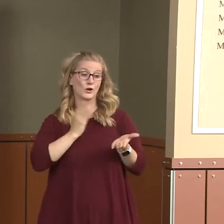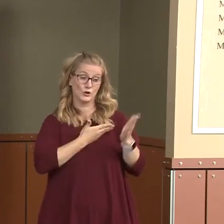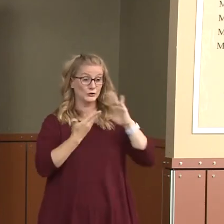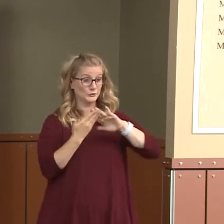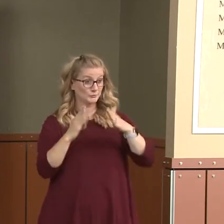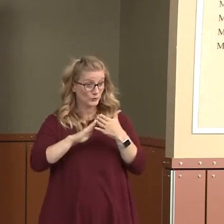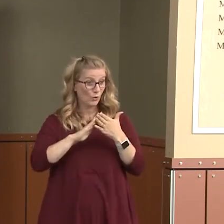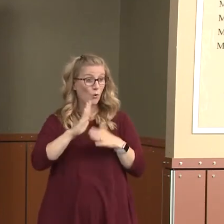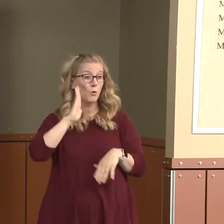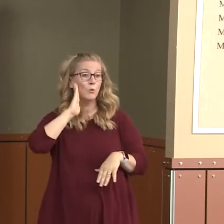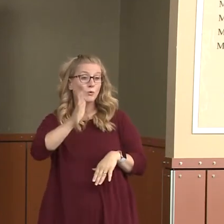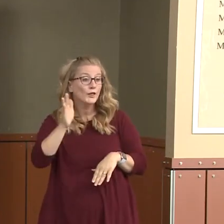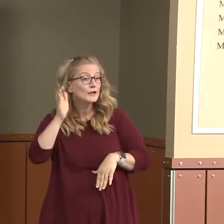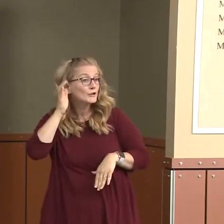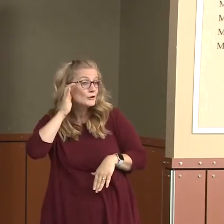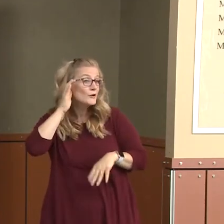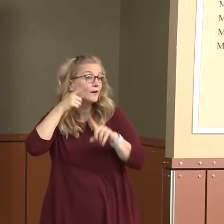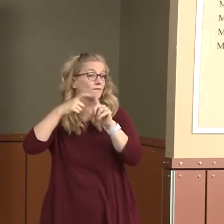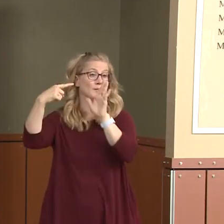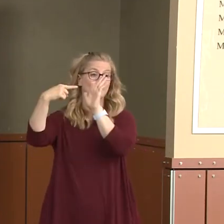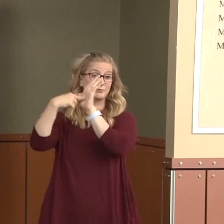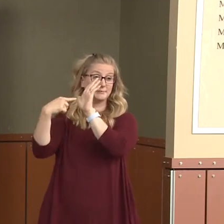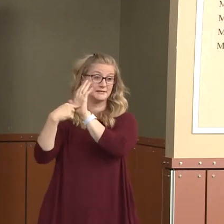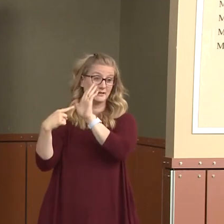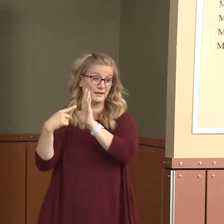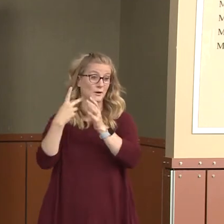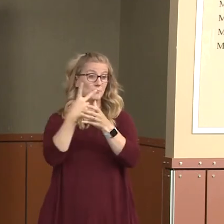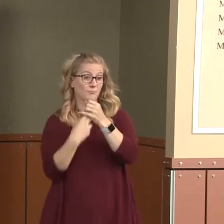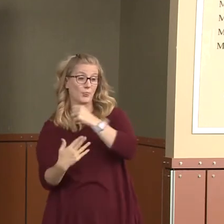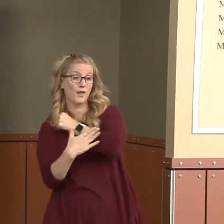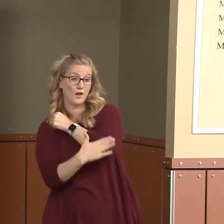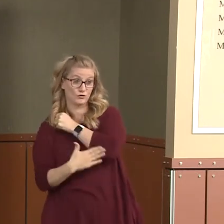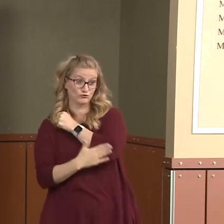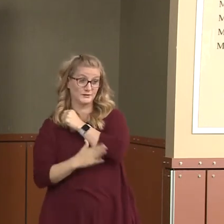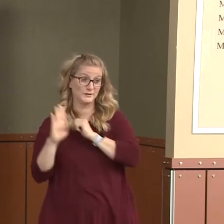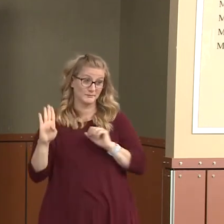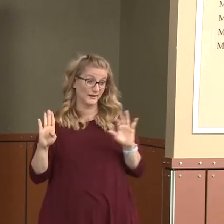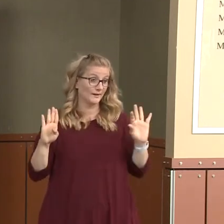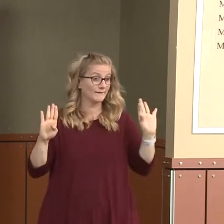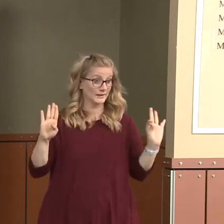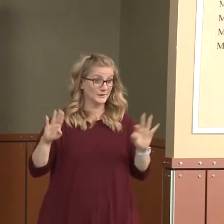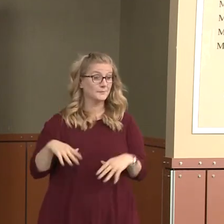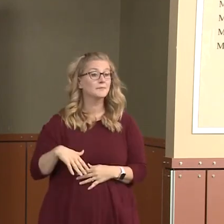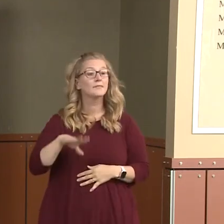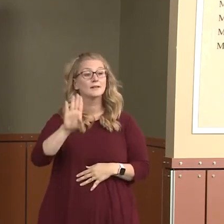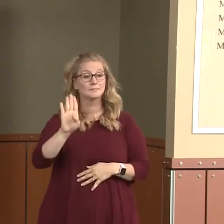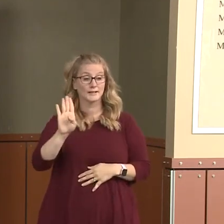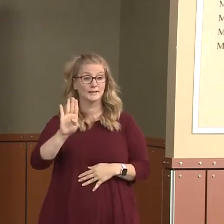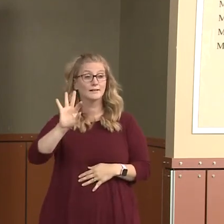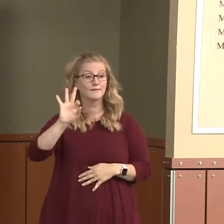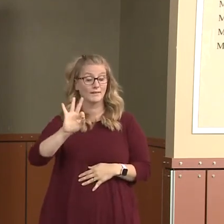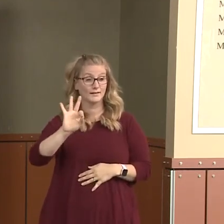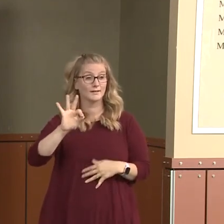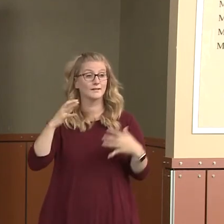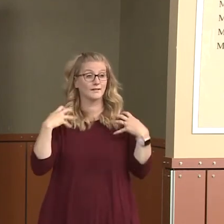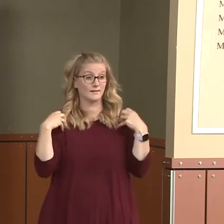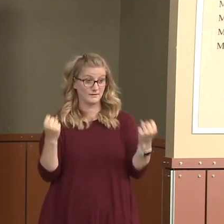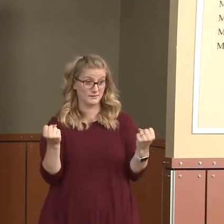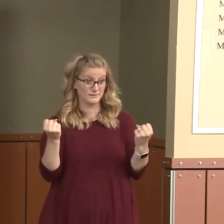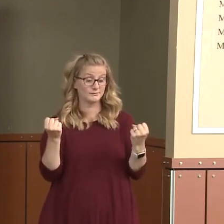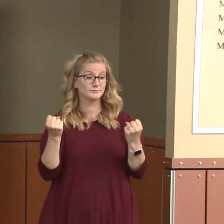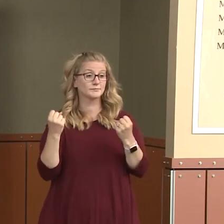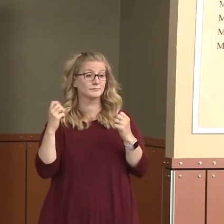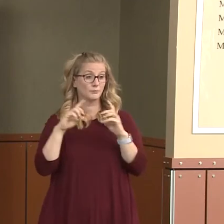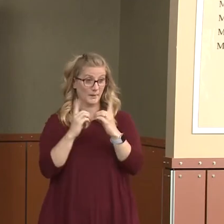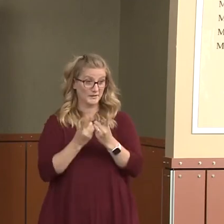Franklin counties, the Benton and Franklin Health District. You're going to hear from the cities of Kennewick, Richland, Pasco, West Richland, Prosser,